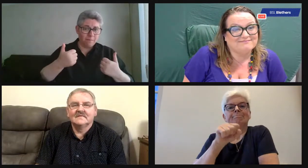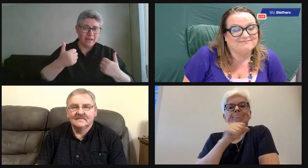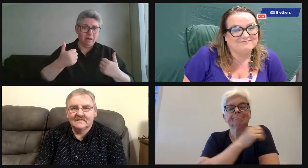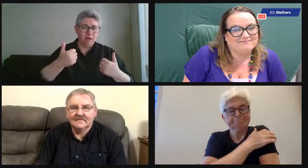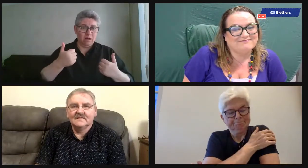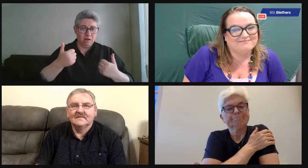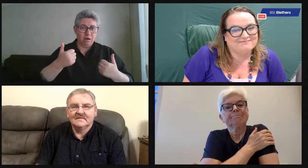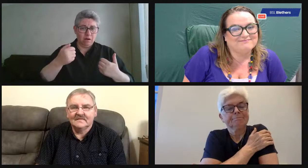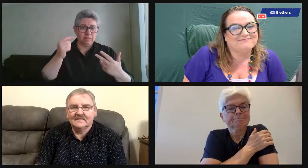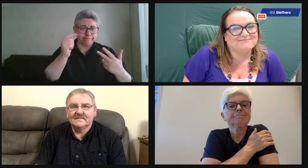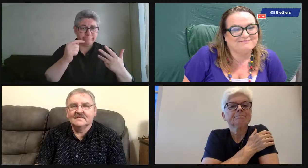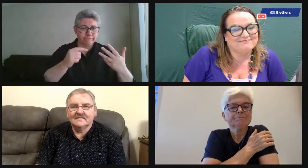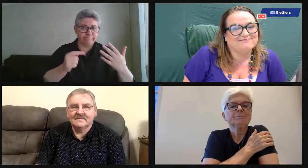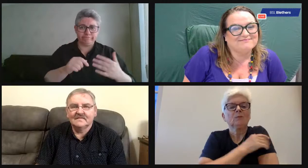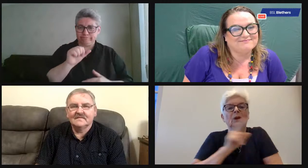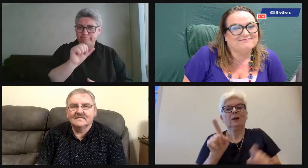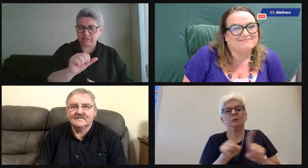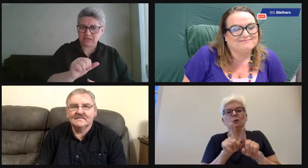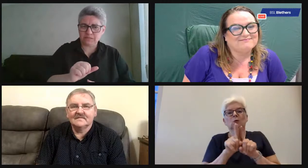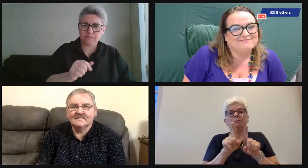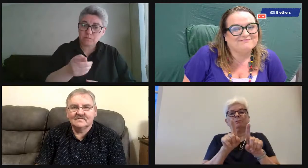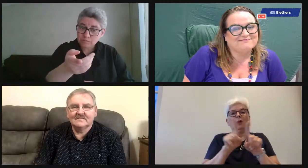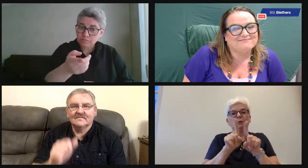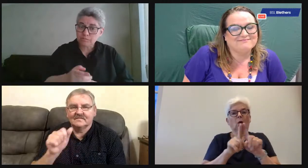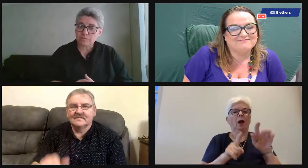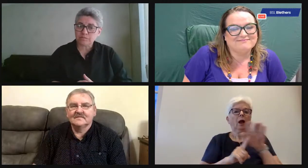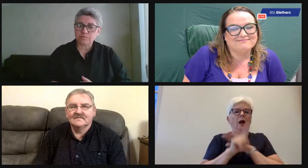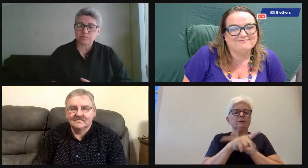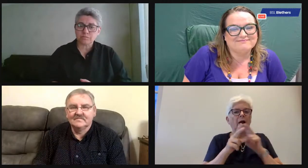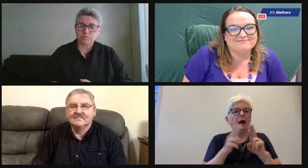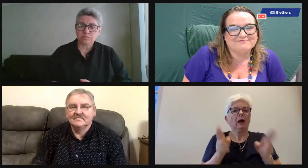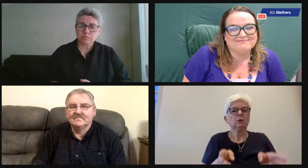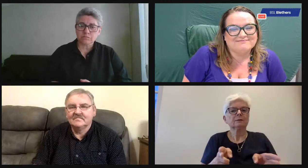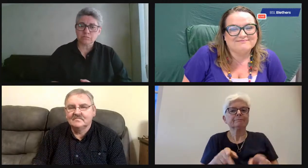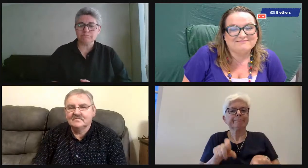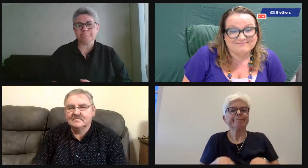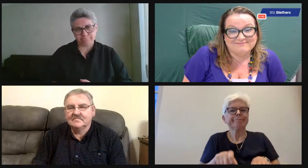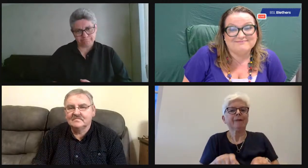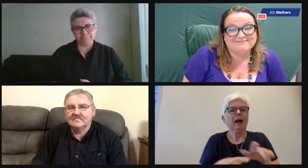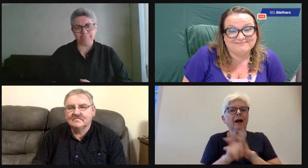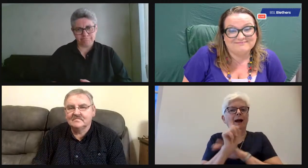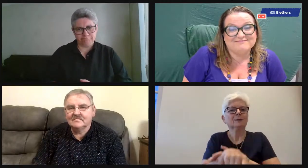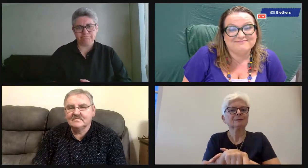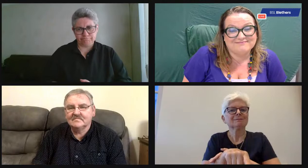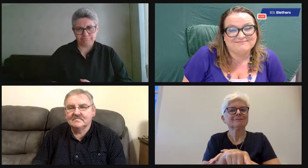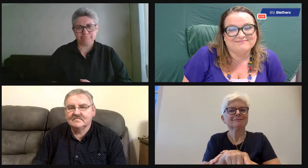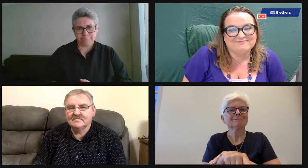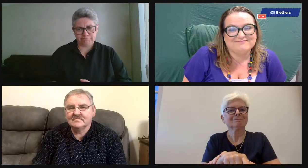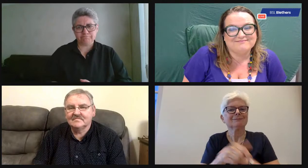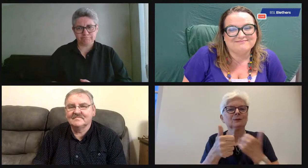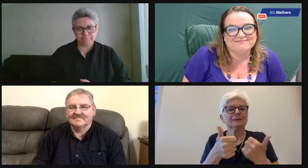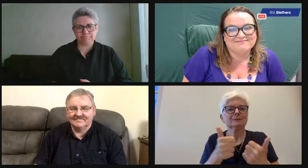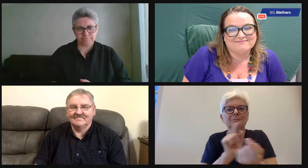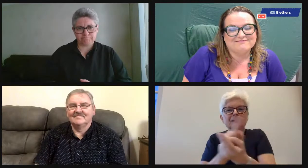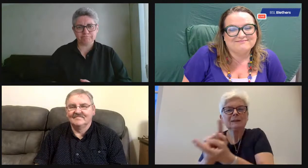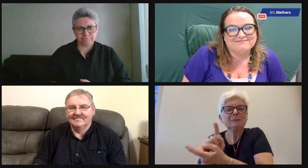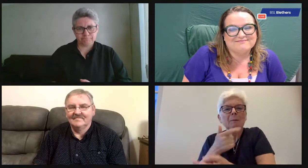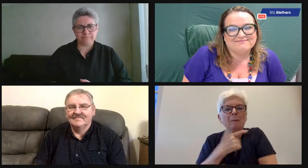also for your mental health and wellbeing, I'm thinking as well. Absolutely. It gets you out of the house. You know, it